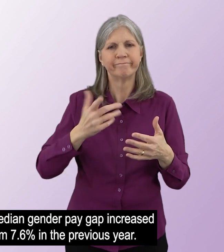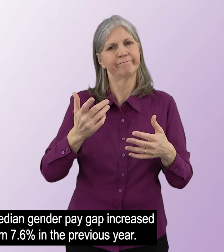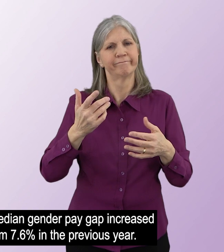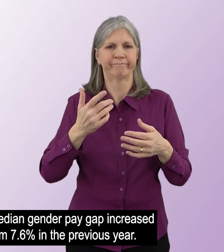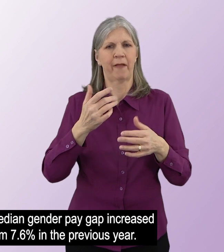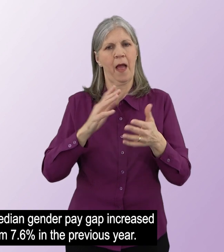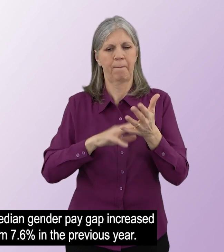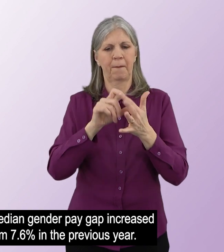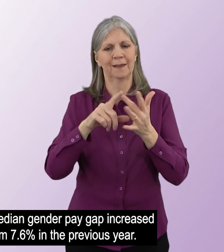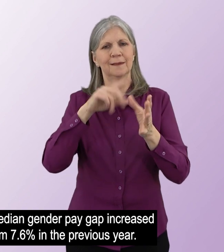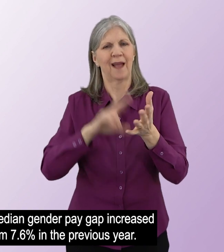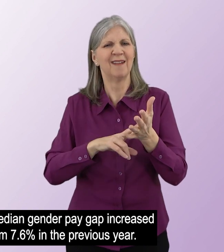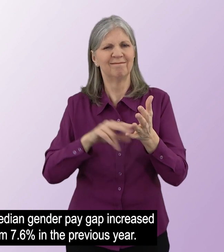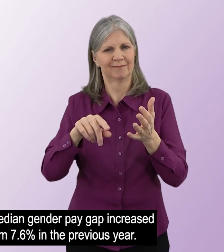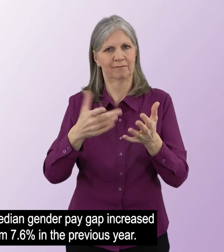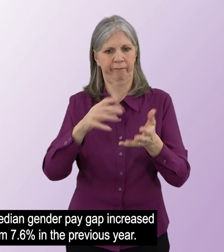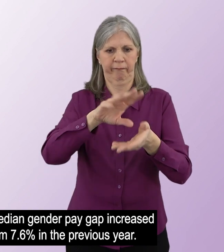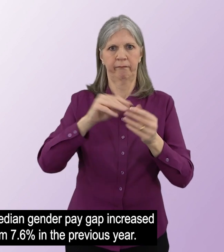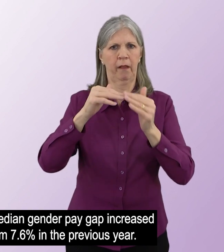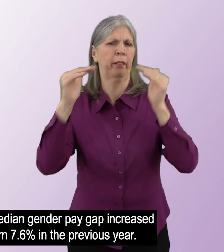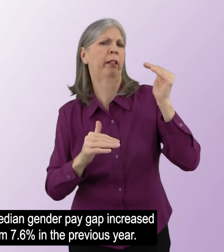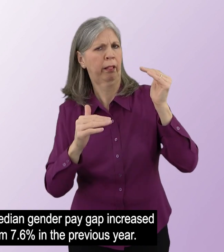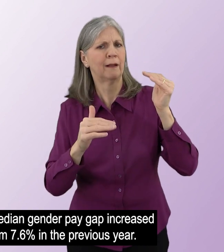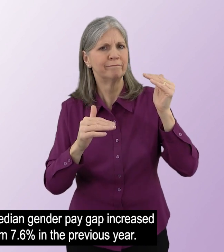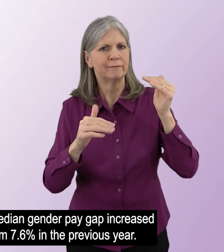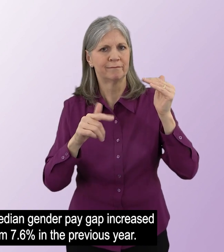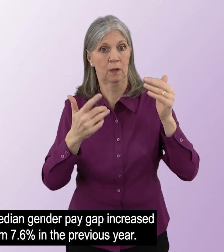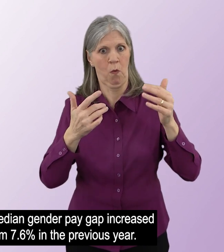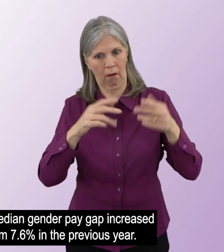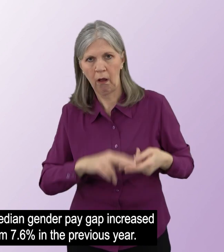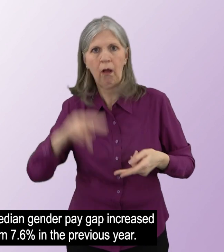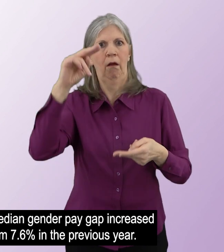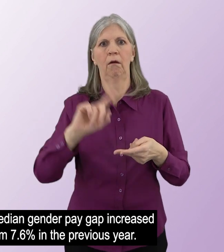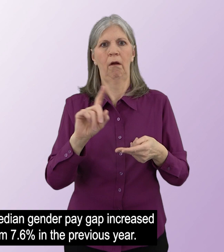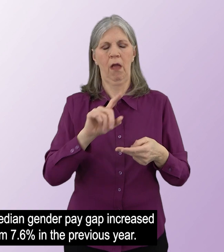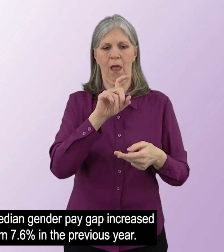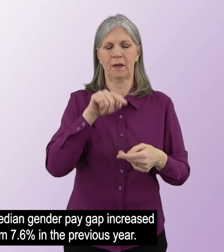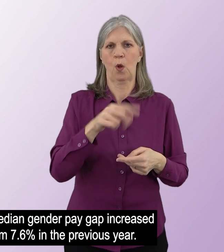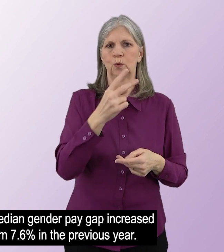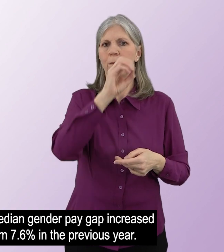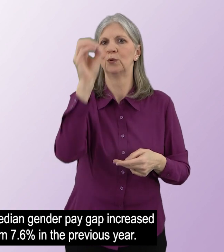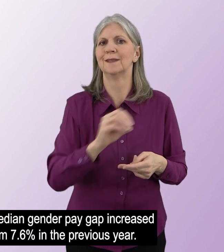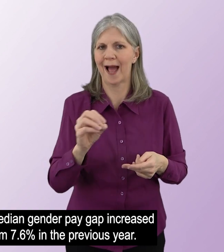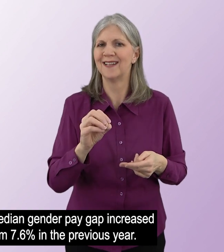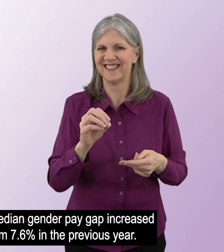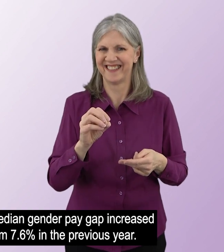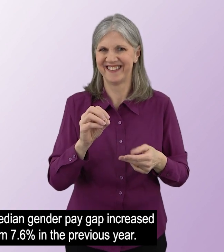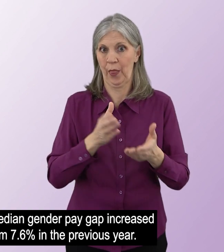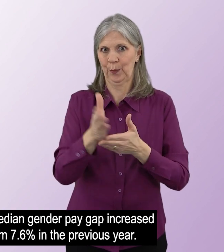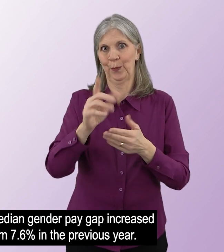This year, the median gender pay gap increased to 11.2% from 7.6% in the previous